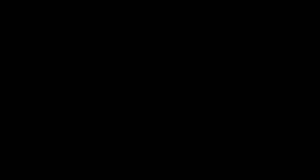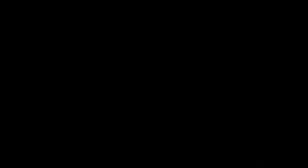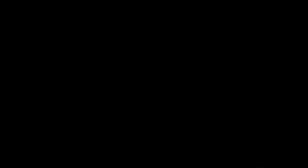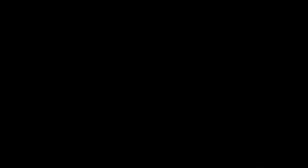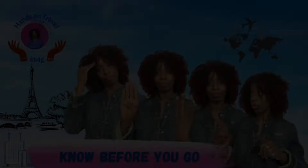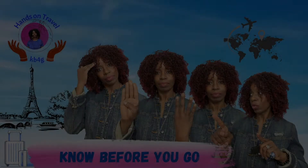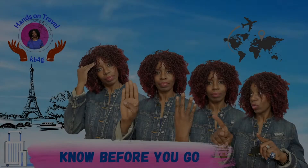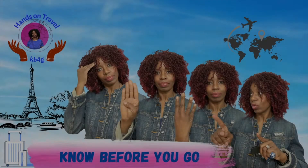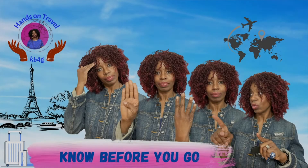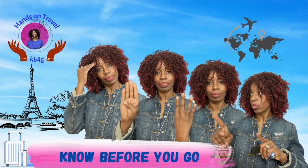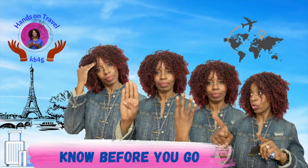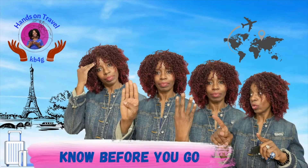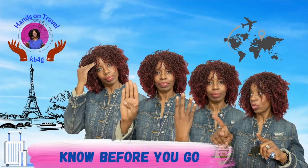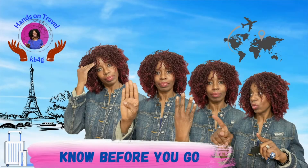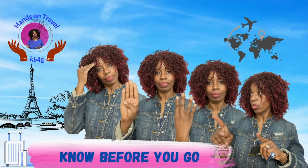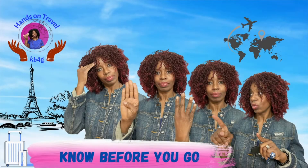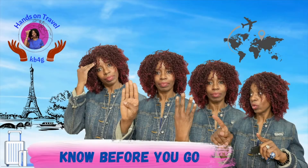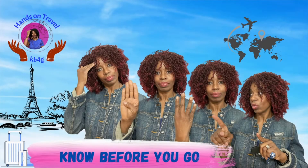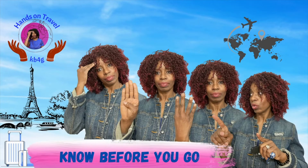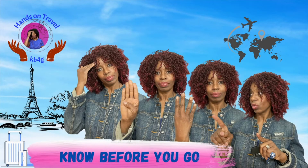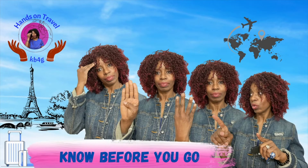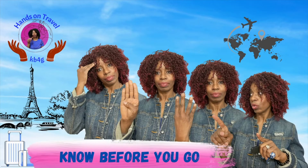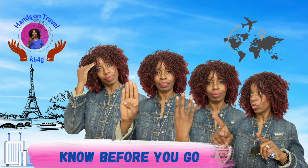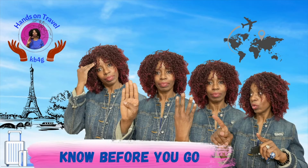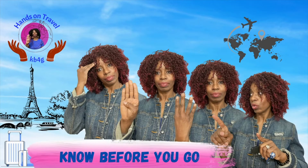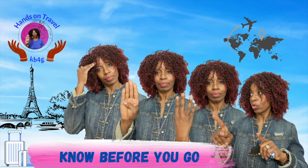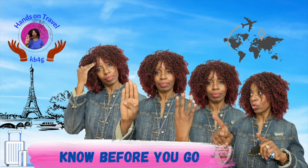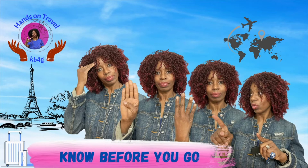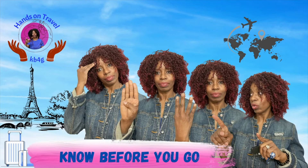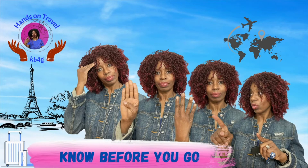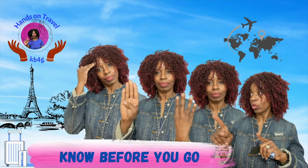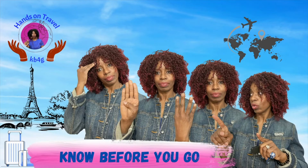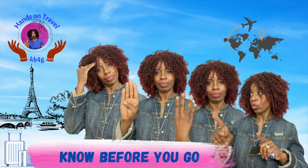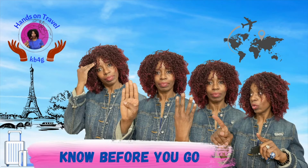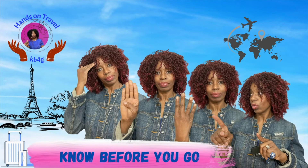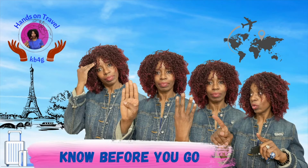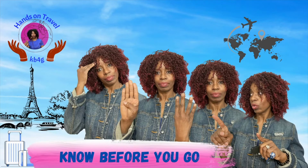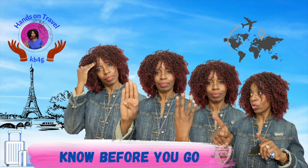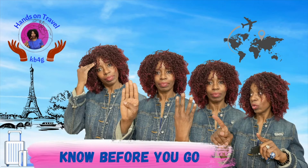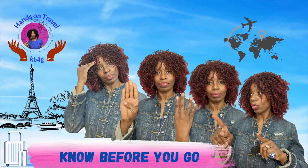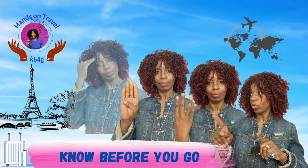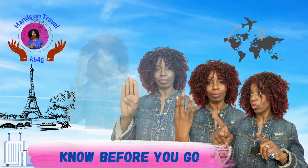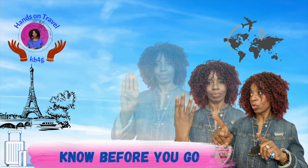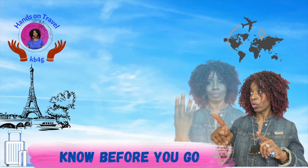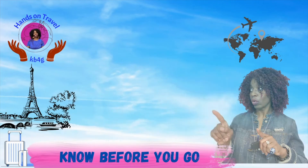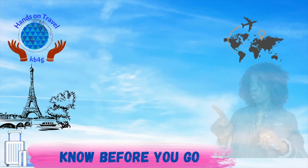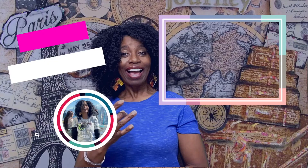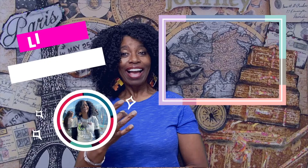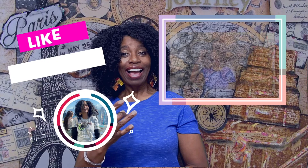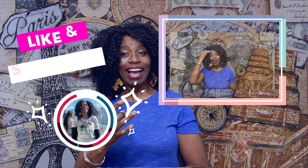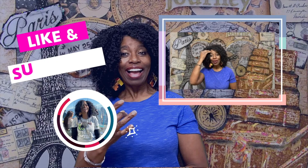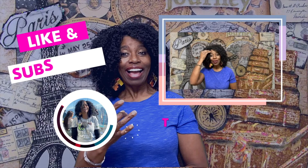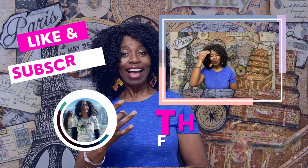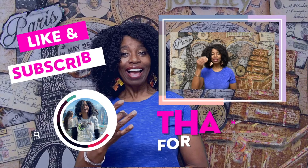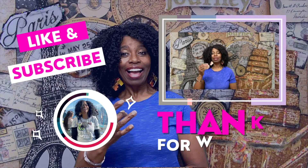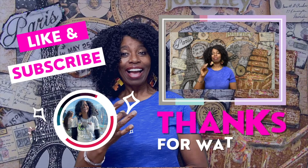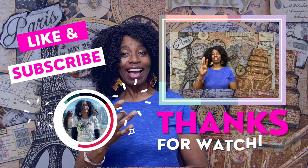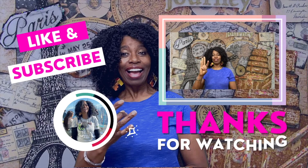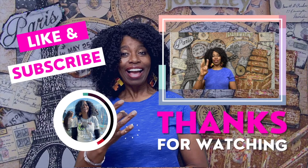to brought to you by hands-on travel no before you go please like and subscribe